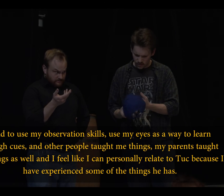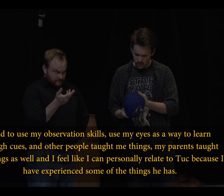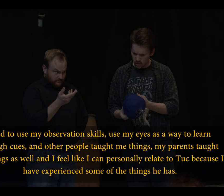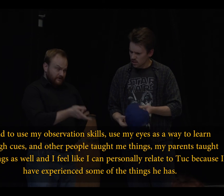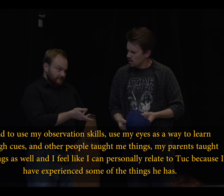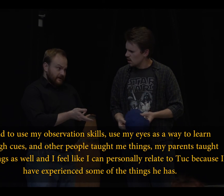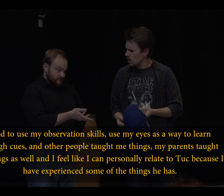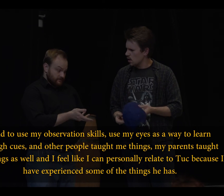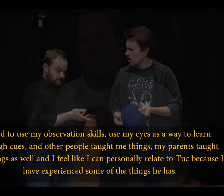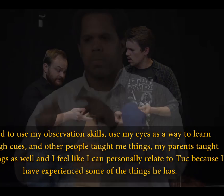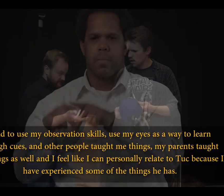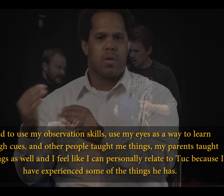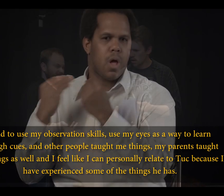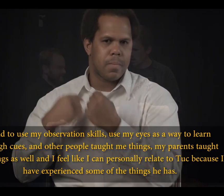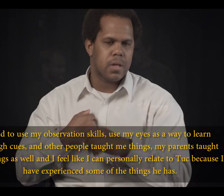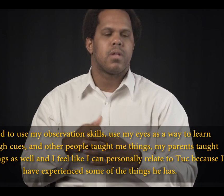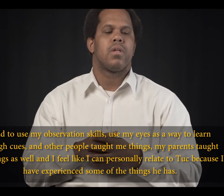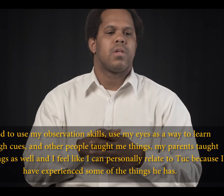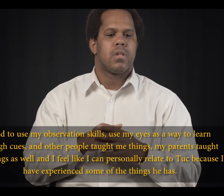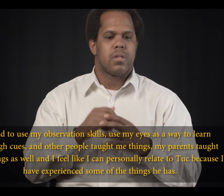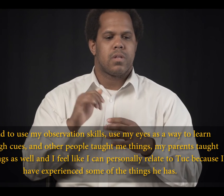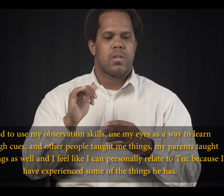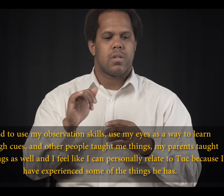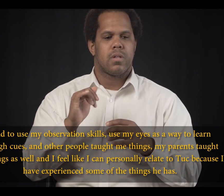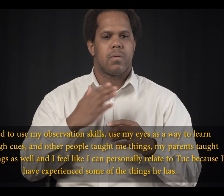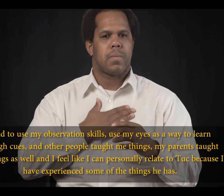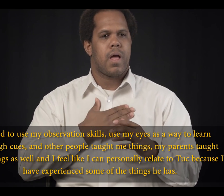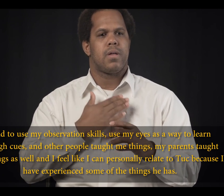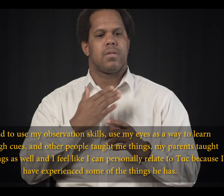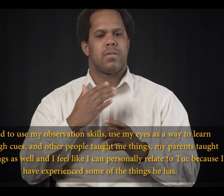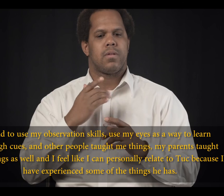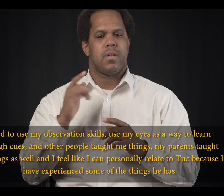and other people taught me things and my parents taught me things as well.